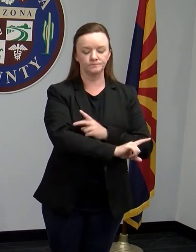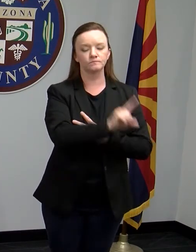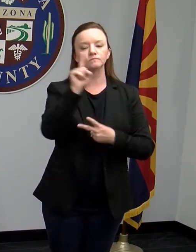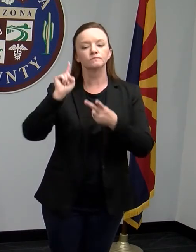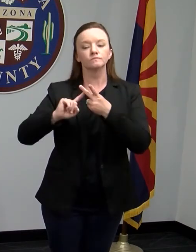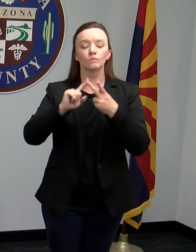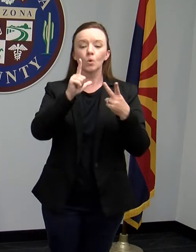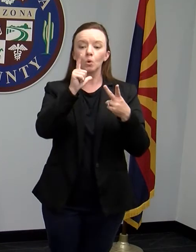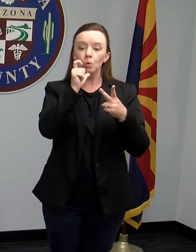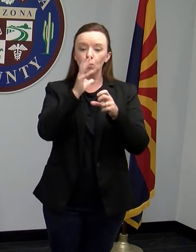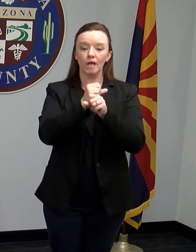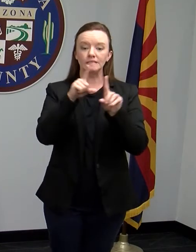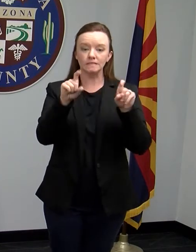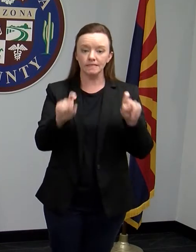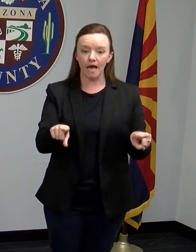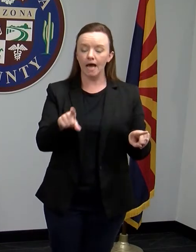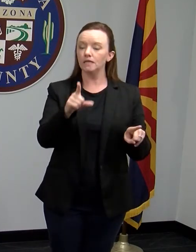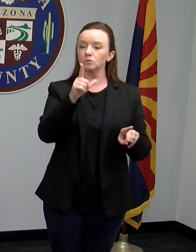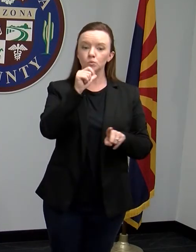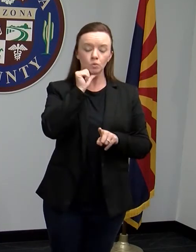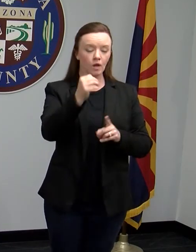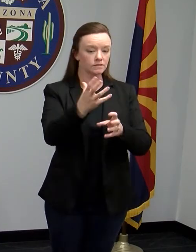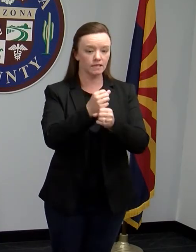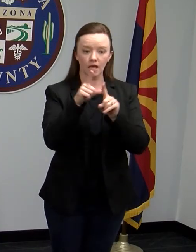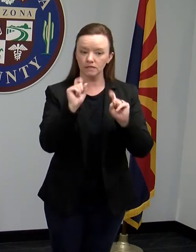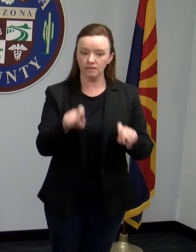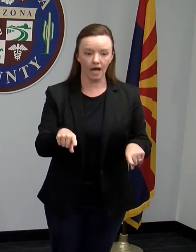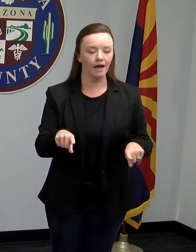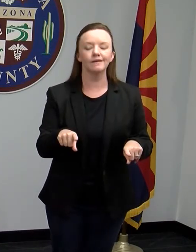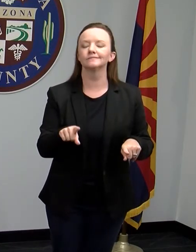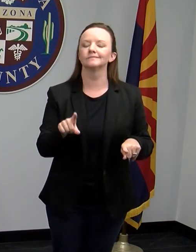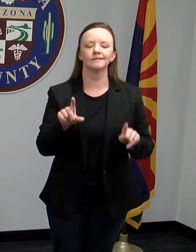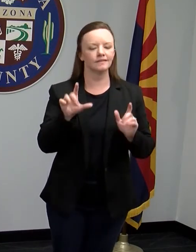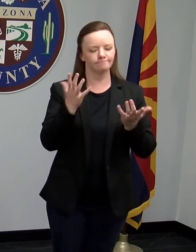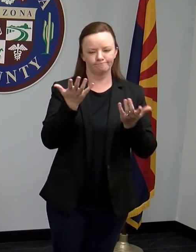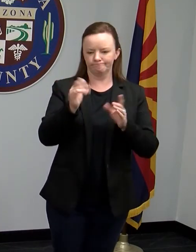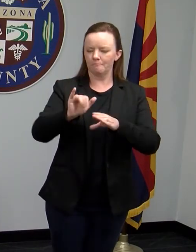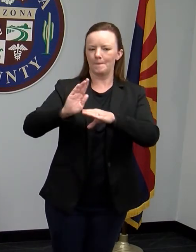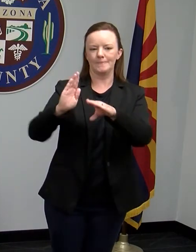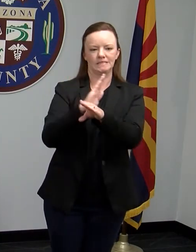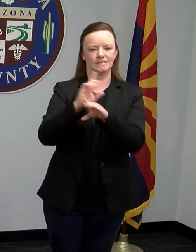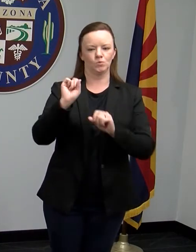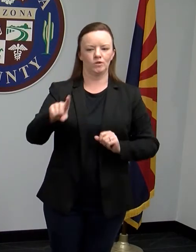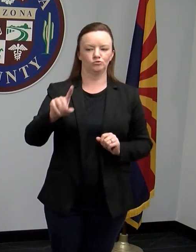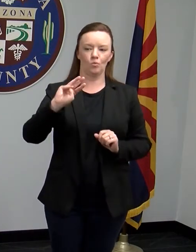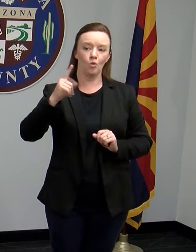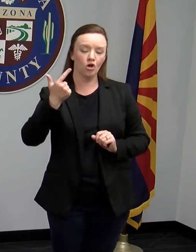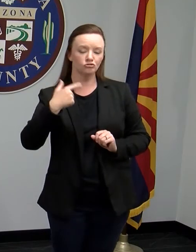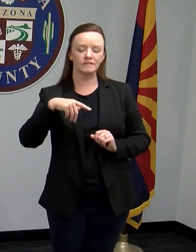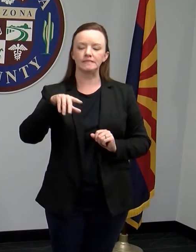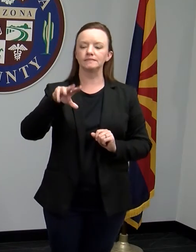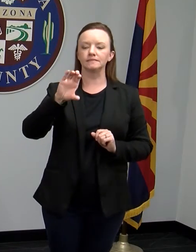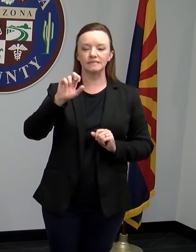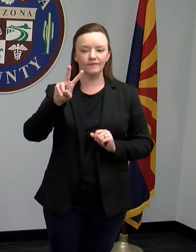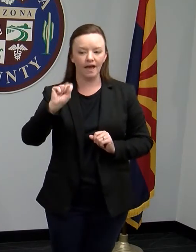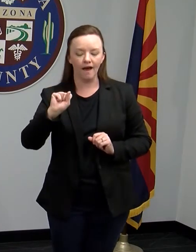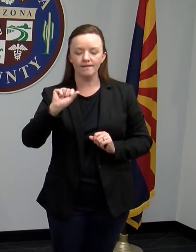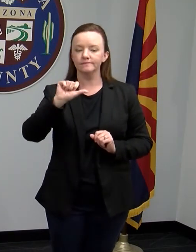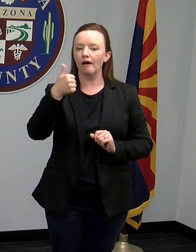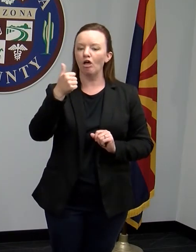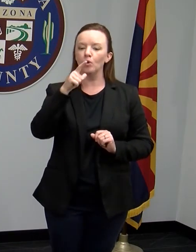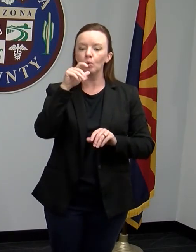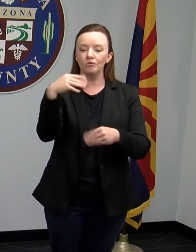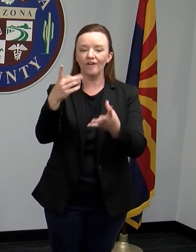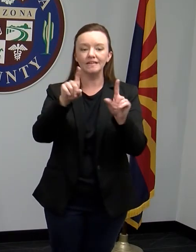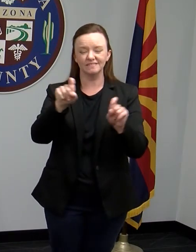on who gets tested and who doesn't, that's a business question for whether it be Walgreens or CVS or any of the other medical providers out